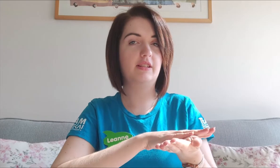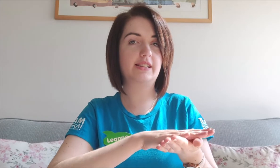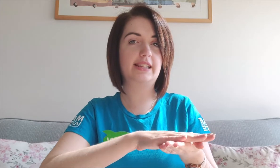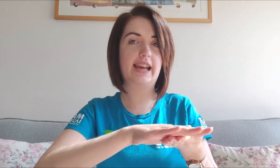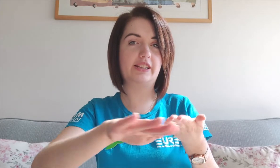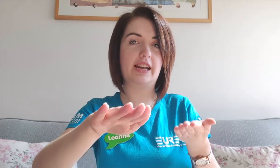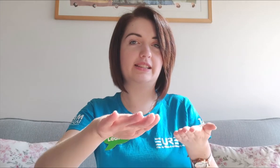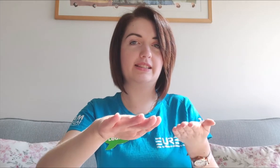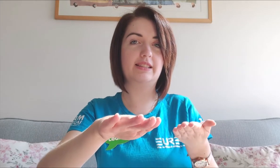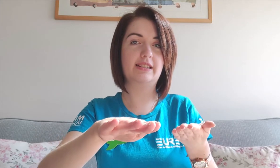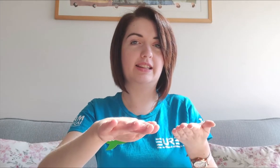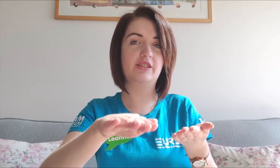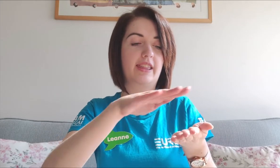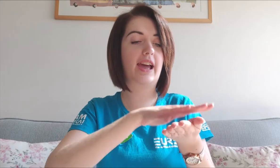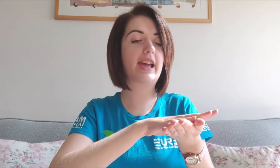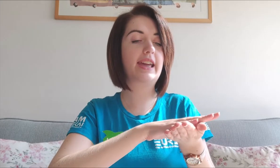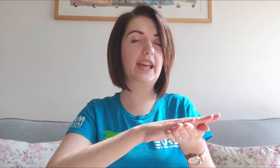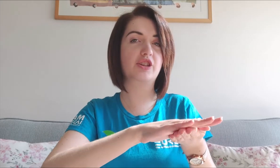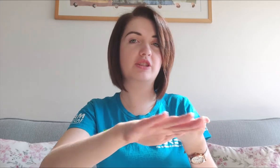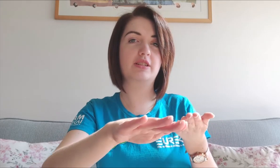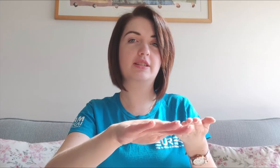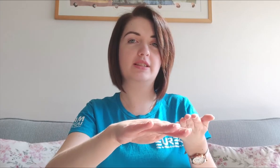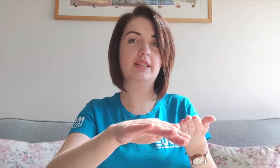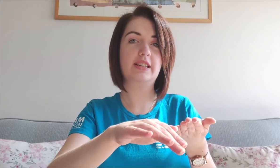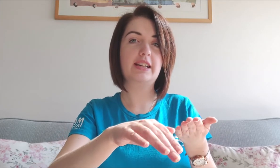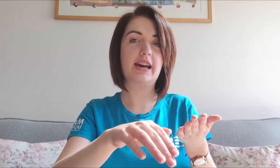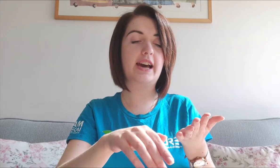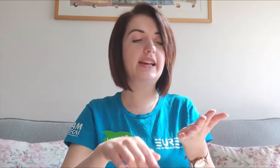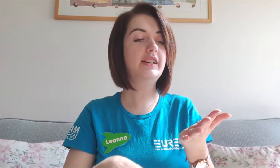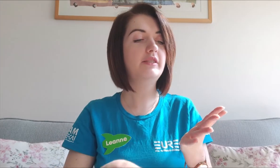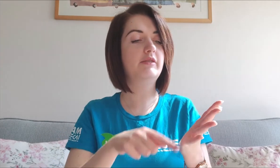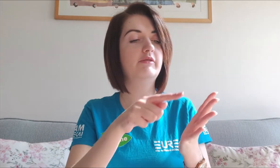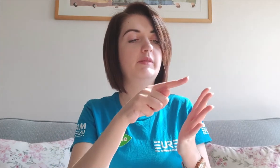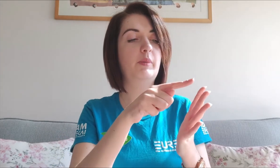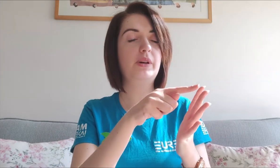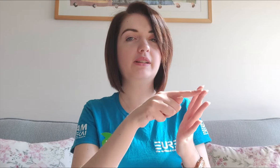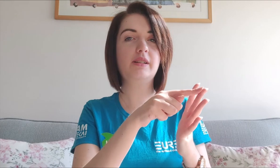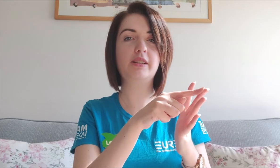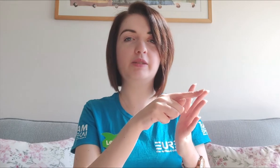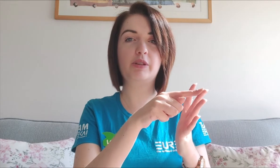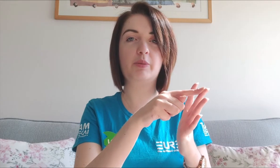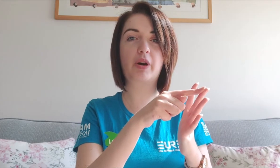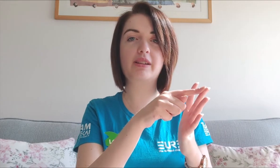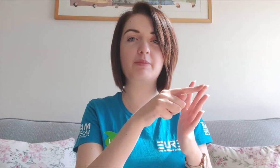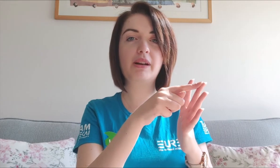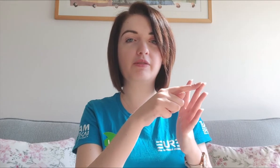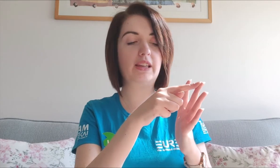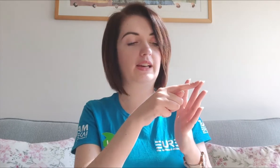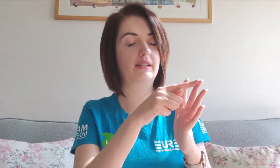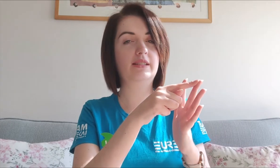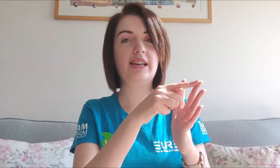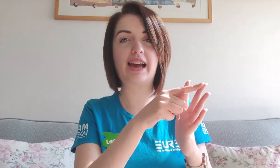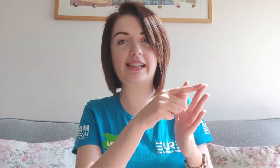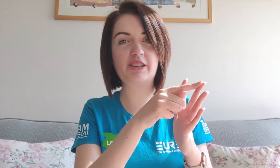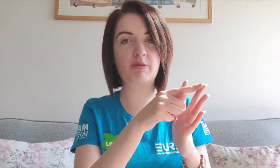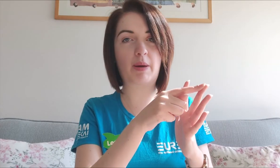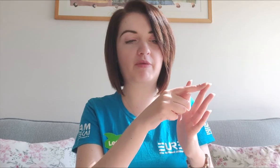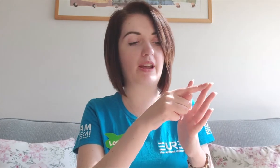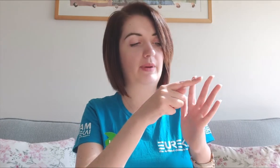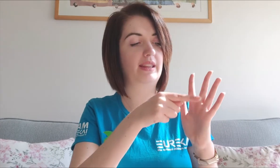slide your hands, just like that. H. I, remember, I'm point to the middle finger. I like to remember it. I